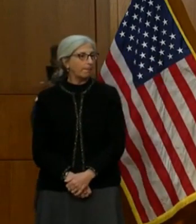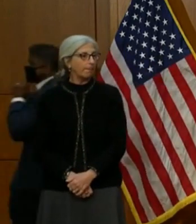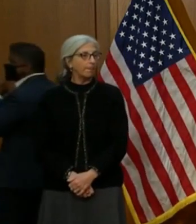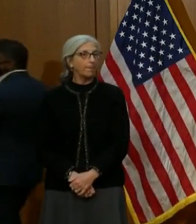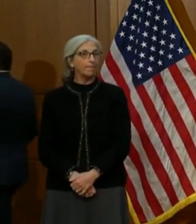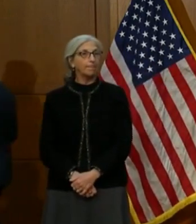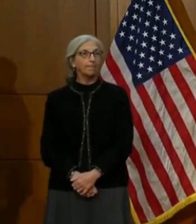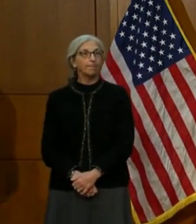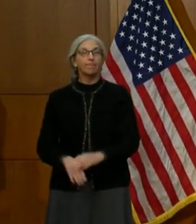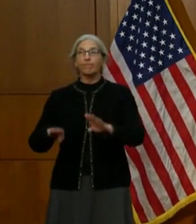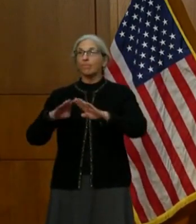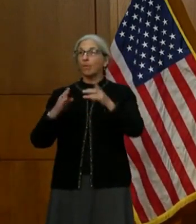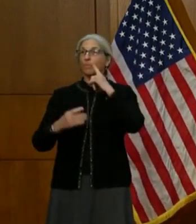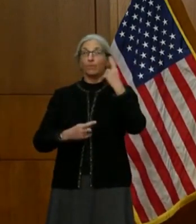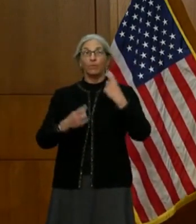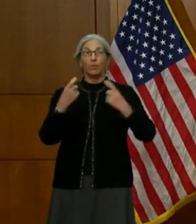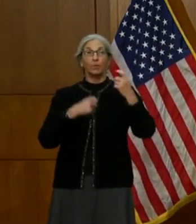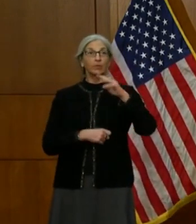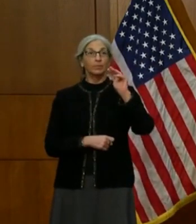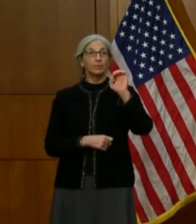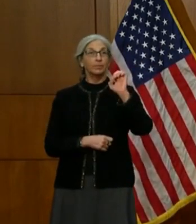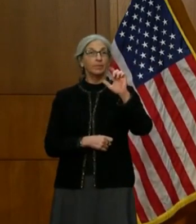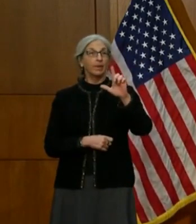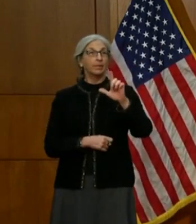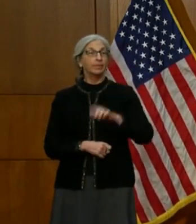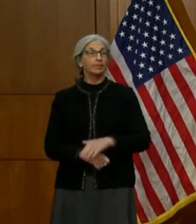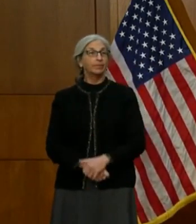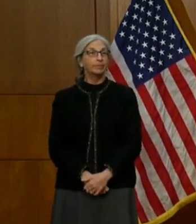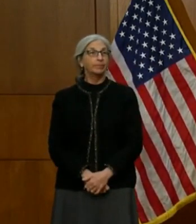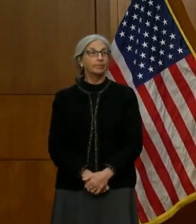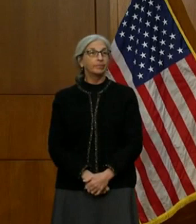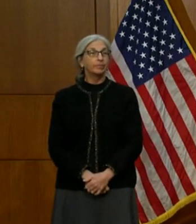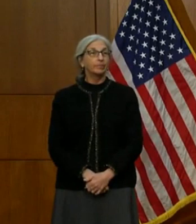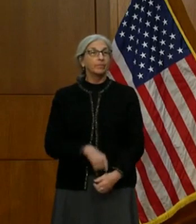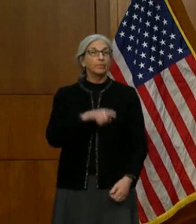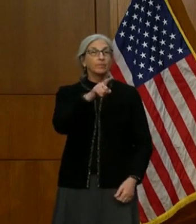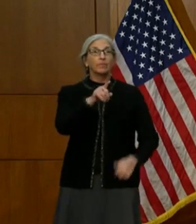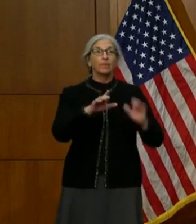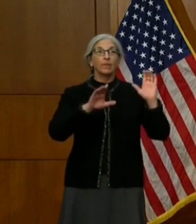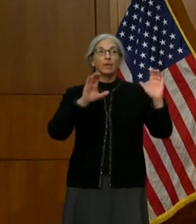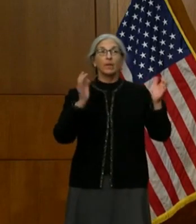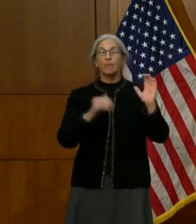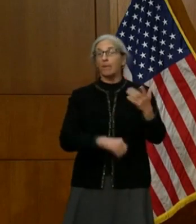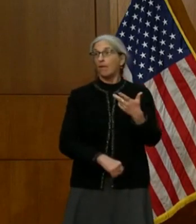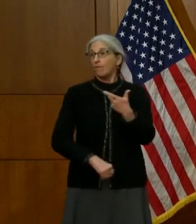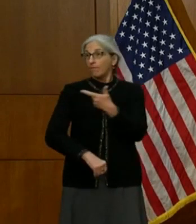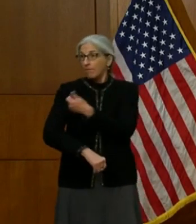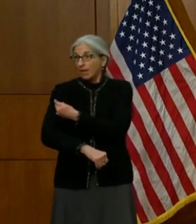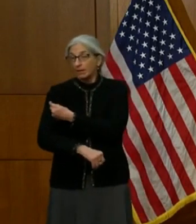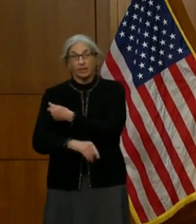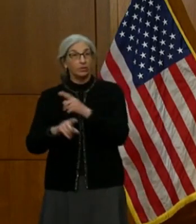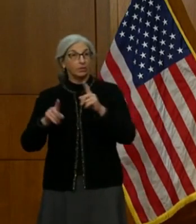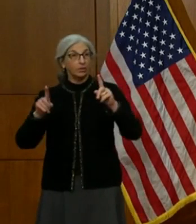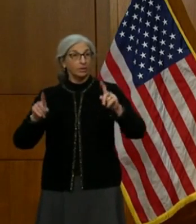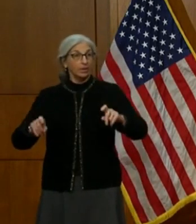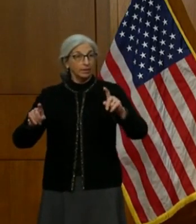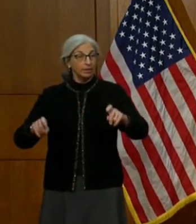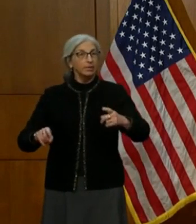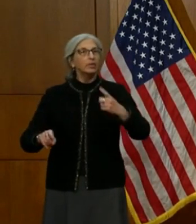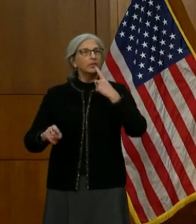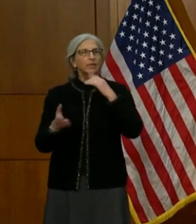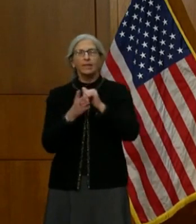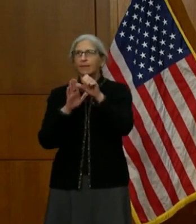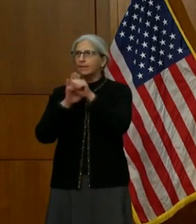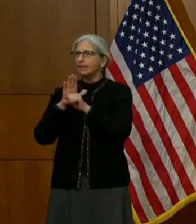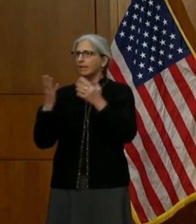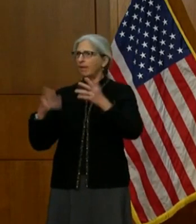I'd be glad to address your questions. Mel? Hi, yeah. You could hear on vaccination and testing, and you said the state had set a